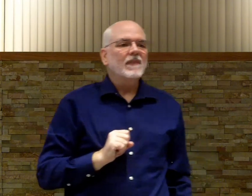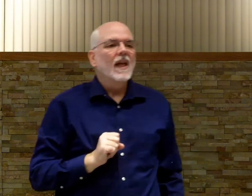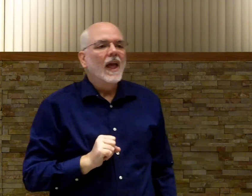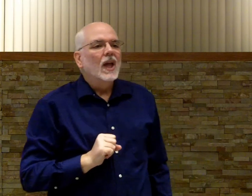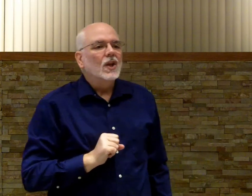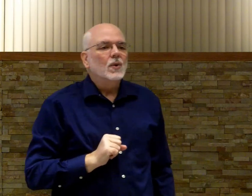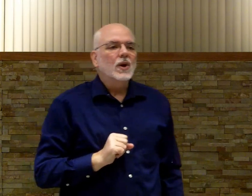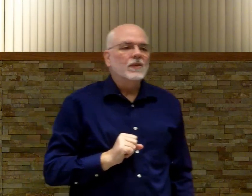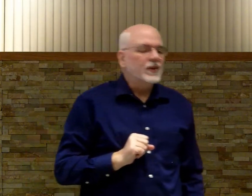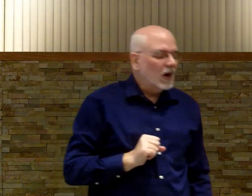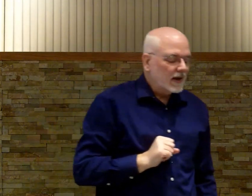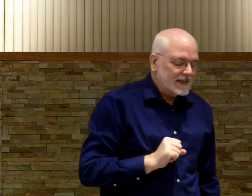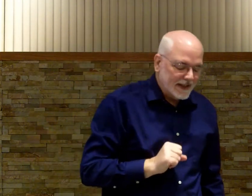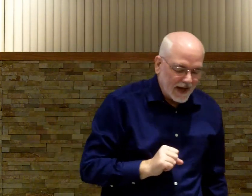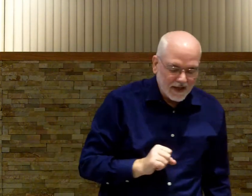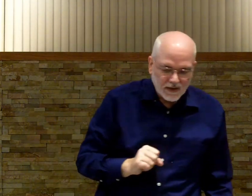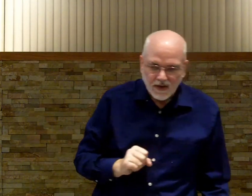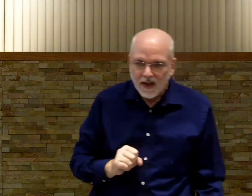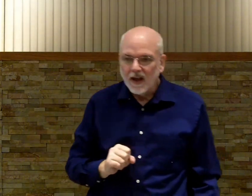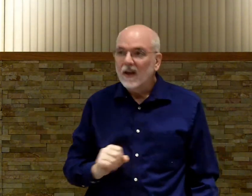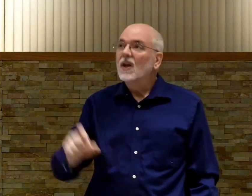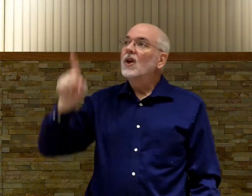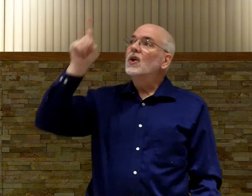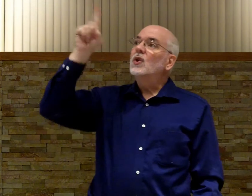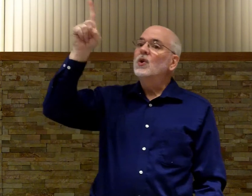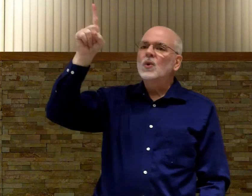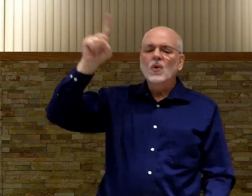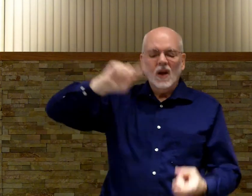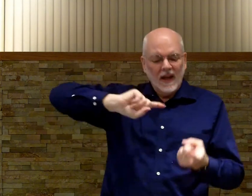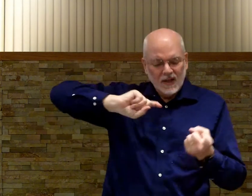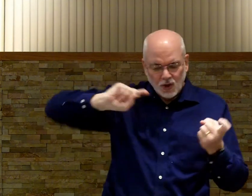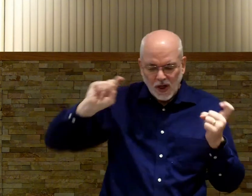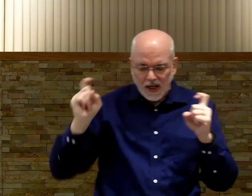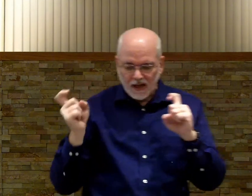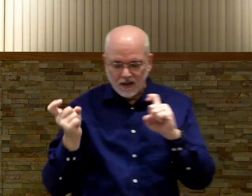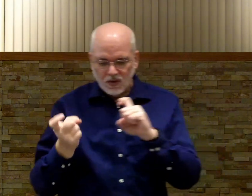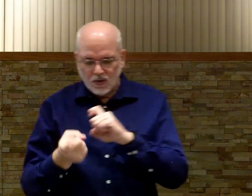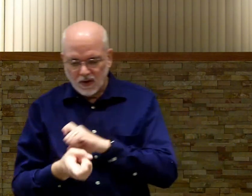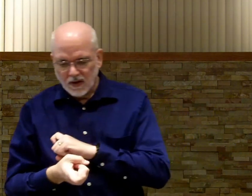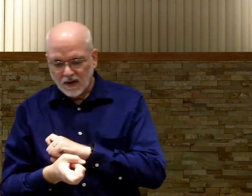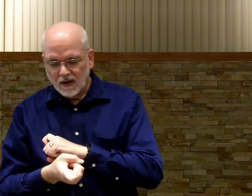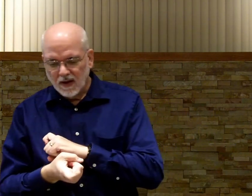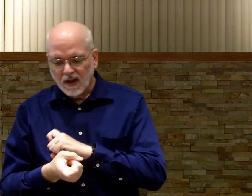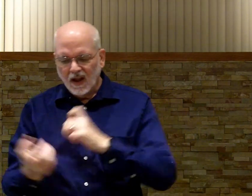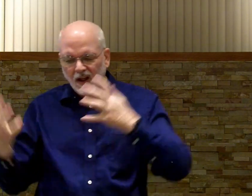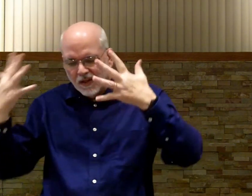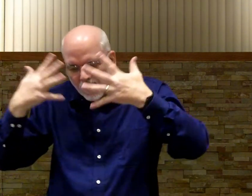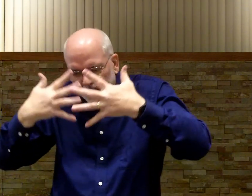You turned the darkest night today. You changed the